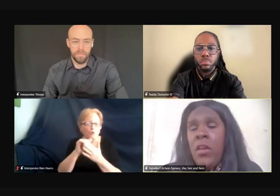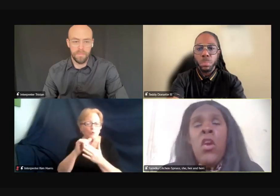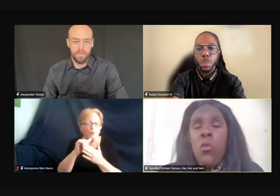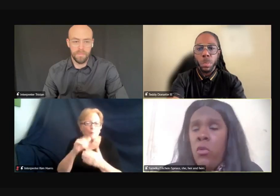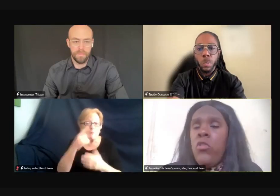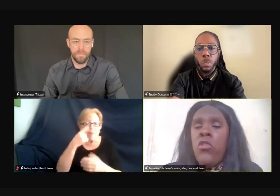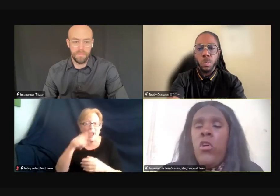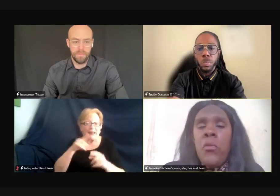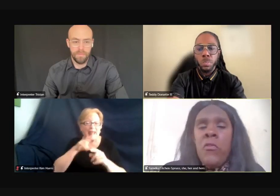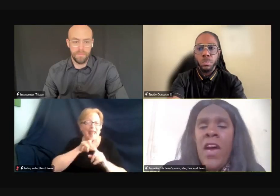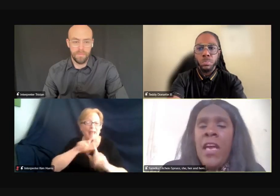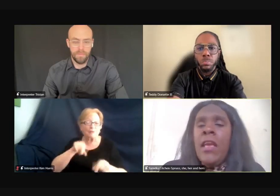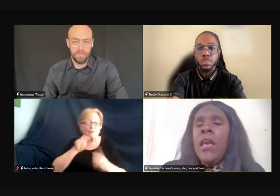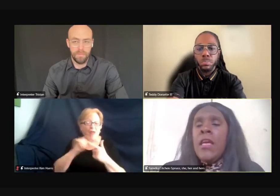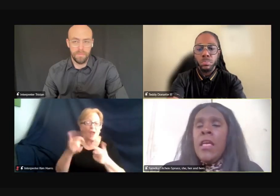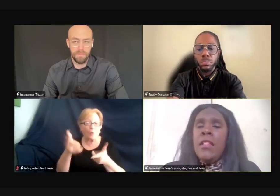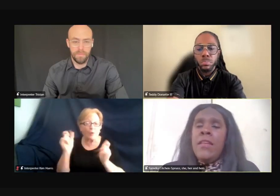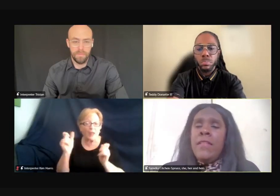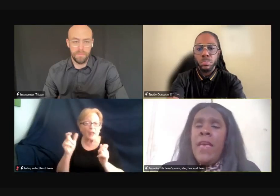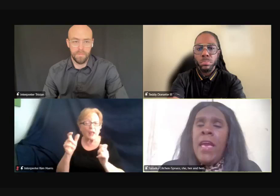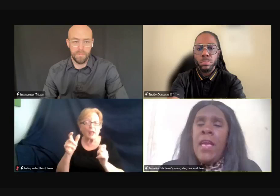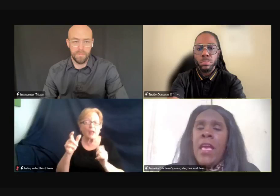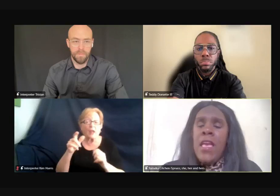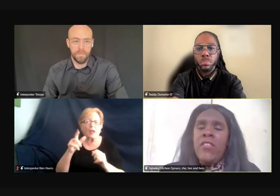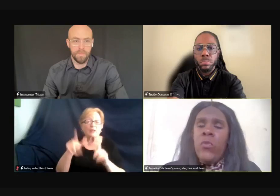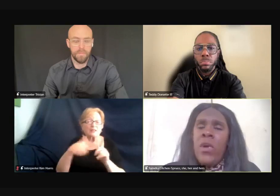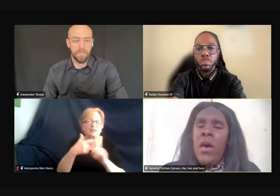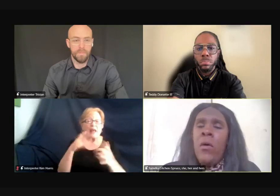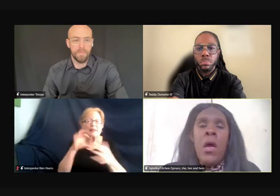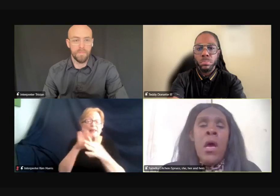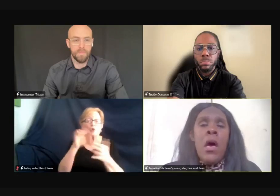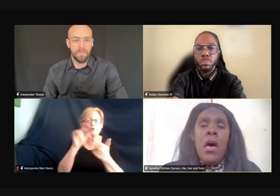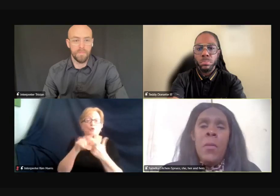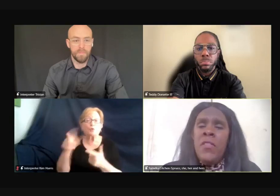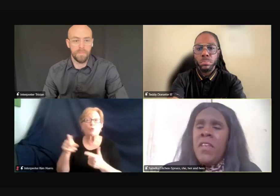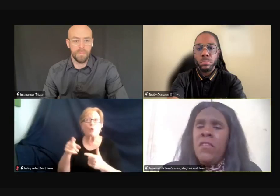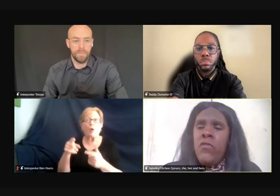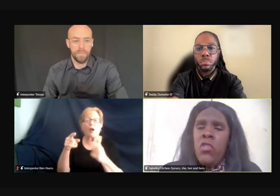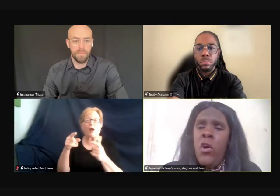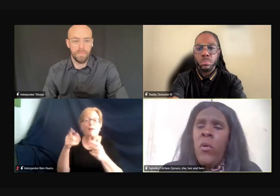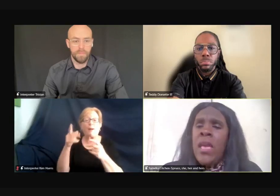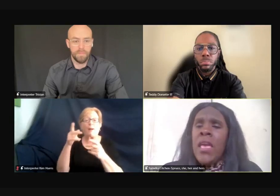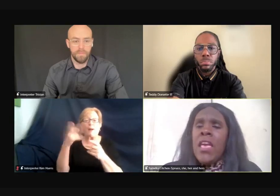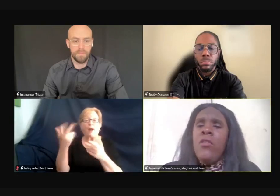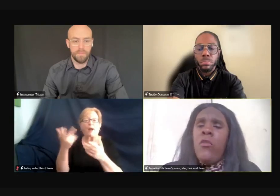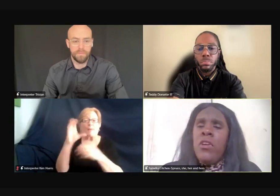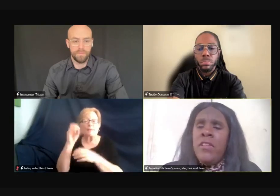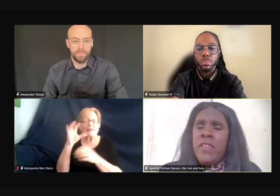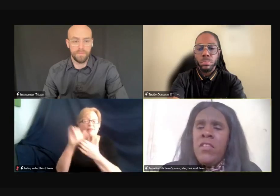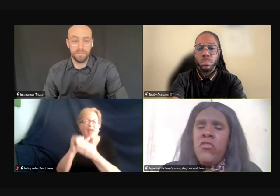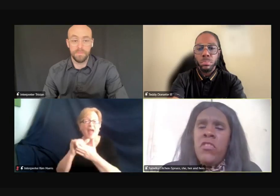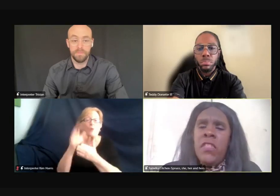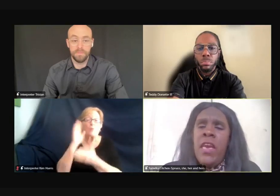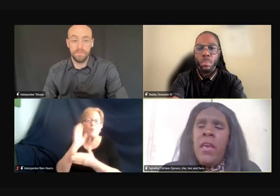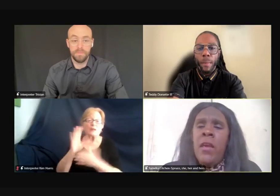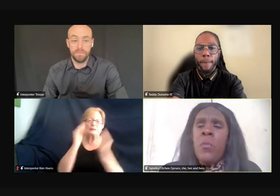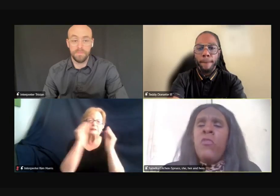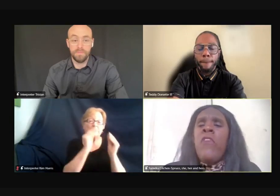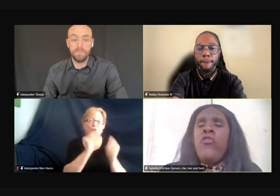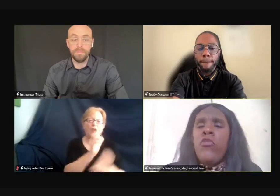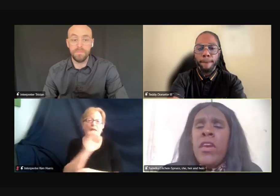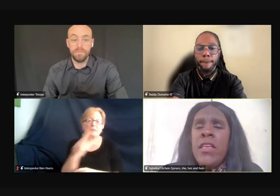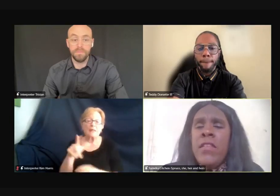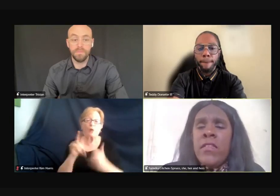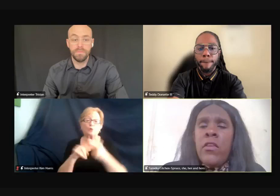you know, like I said, we'll, you know, provide a link to that as well. Uh, but Teddy, do you know any organizations that